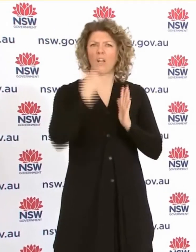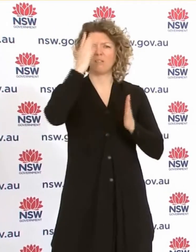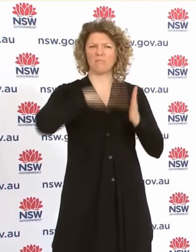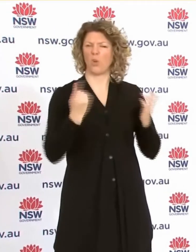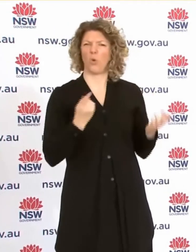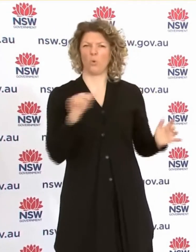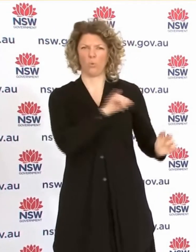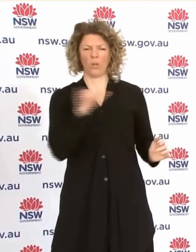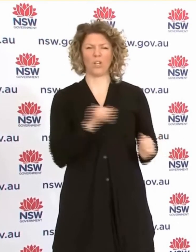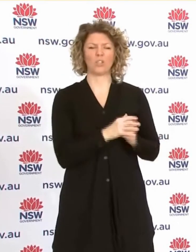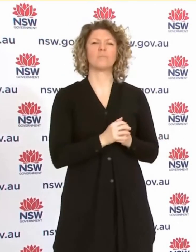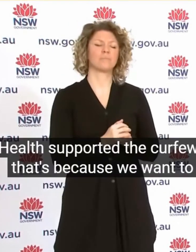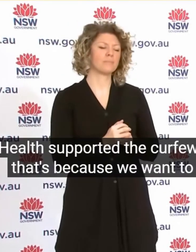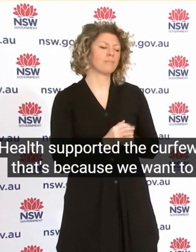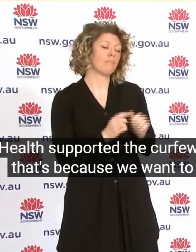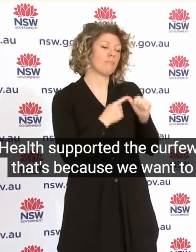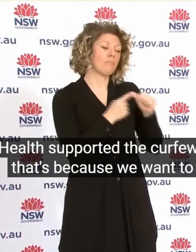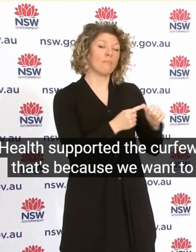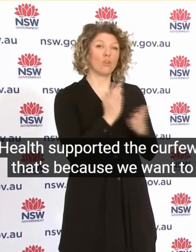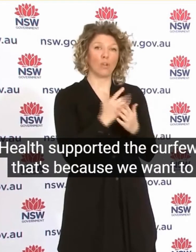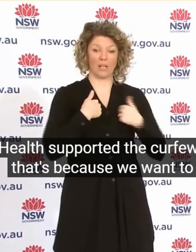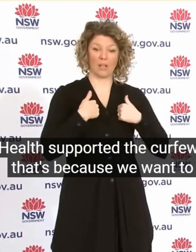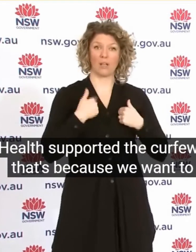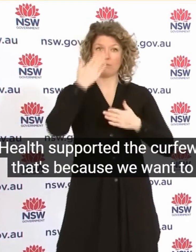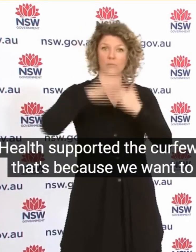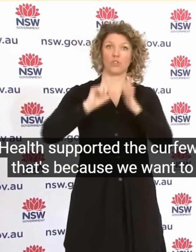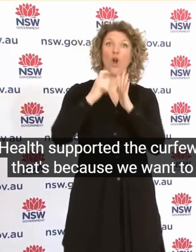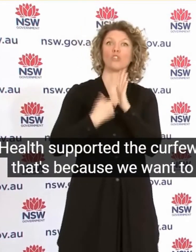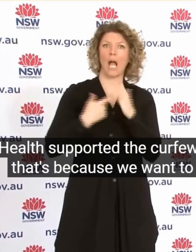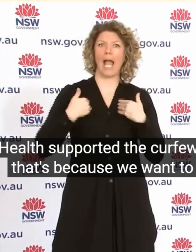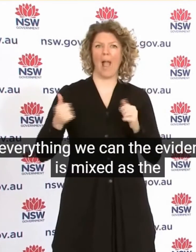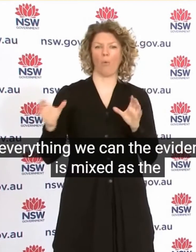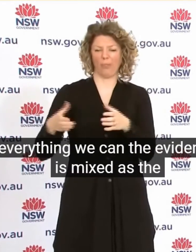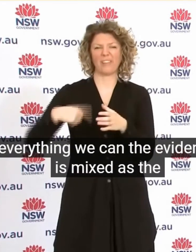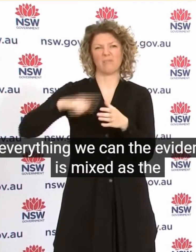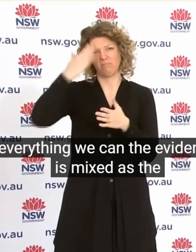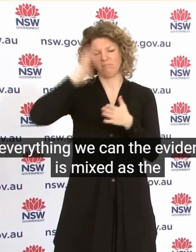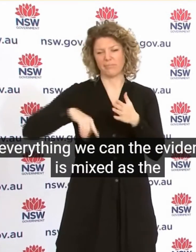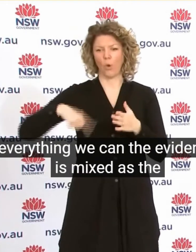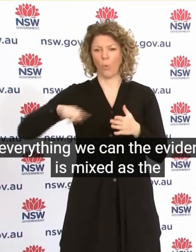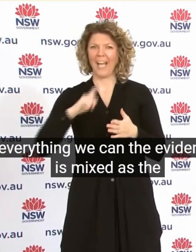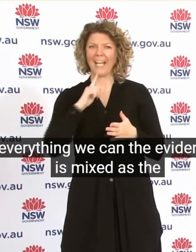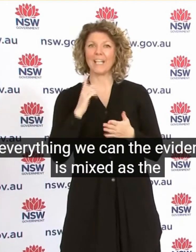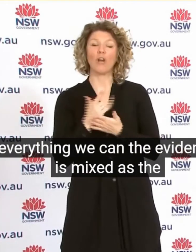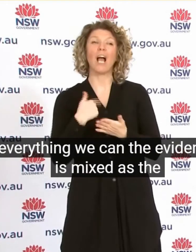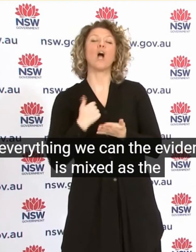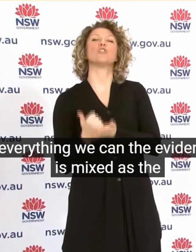ew And That Is Because We Want To Do Everything We Can The Evidence Is Mixed As The Premier Said